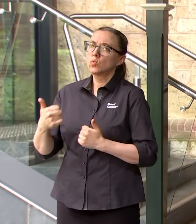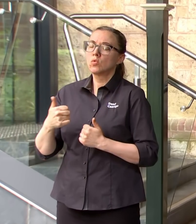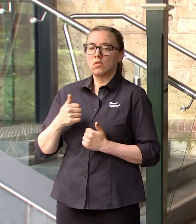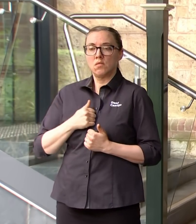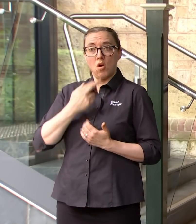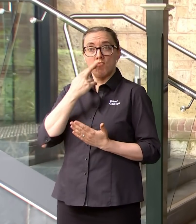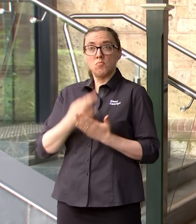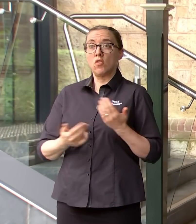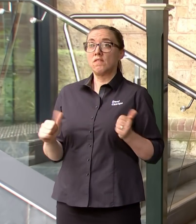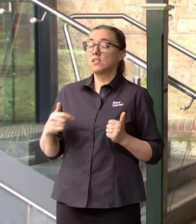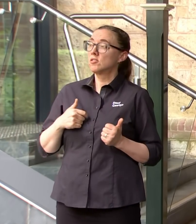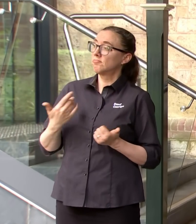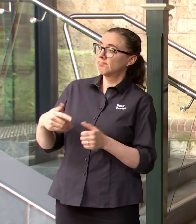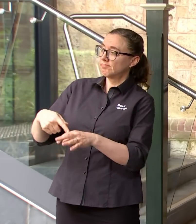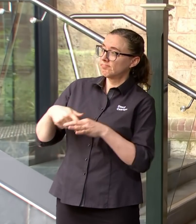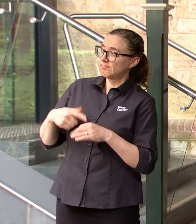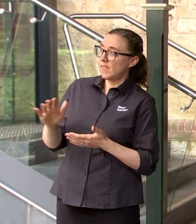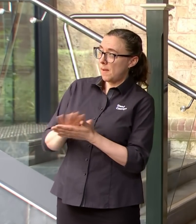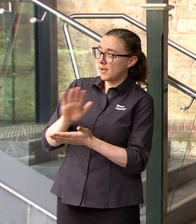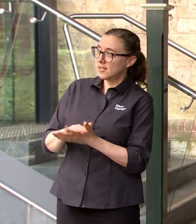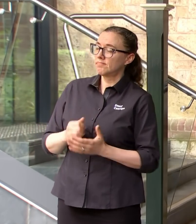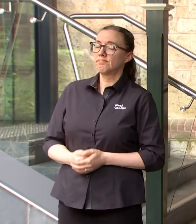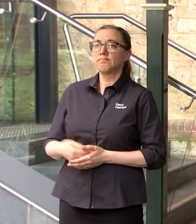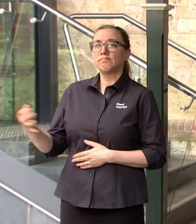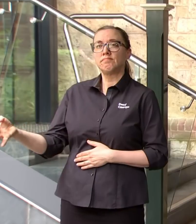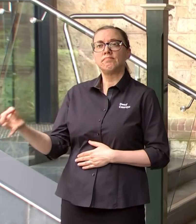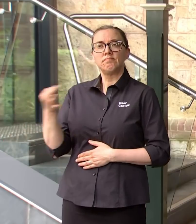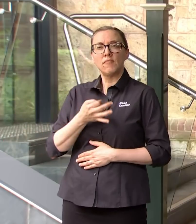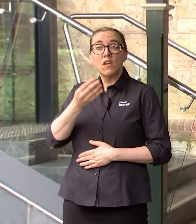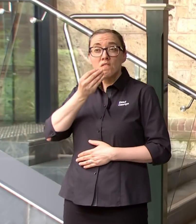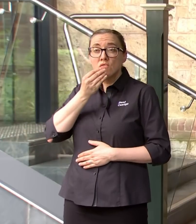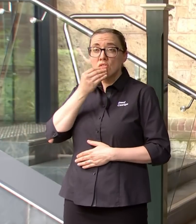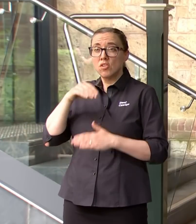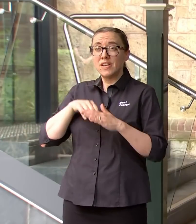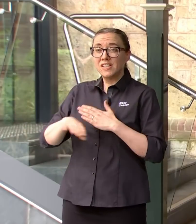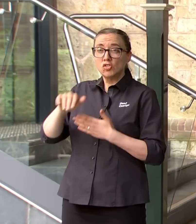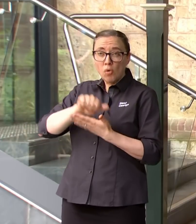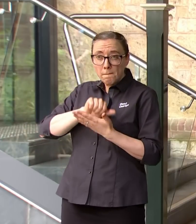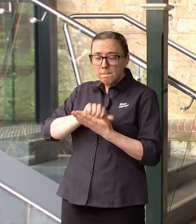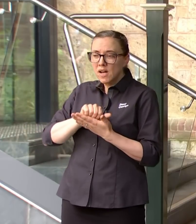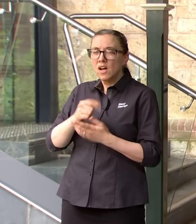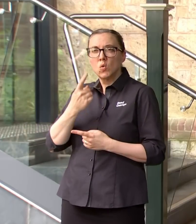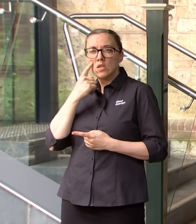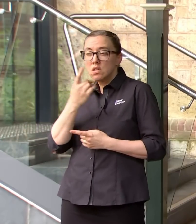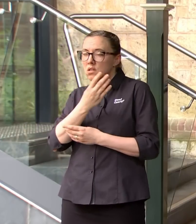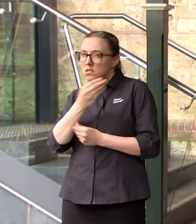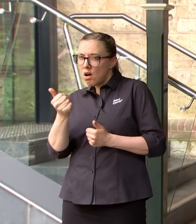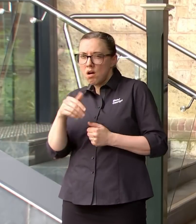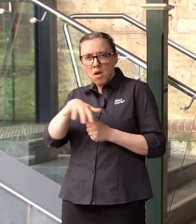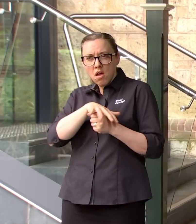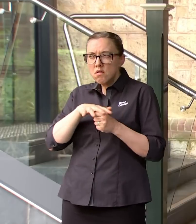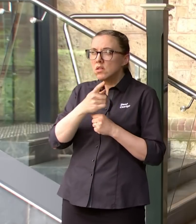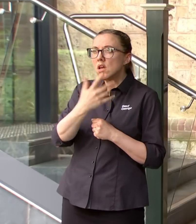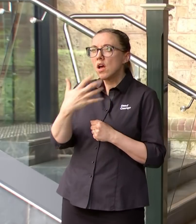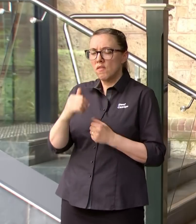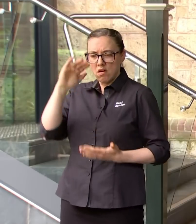report and happy to answer any questions. I mean just on food supply we are seeing some signs of meat shortages in some supermarkets. What are you doing